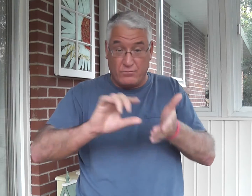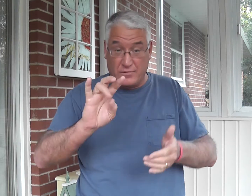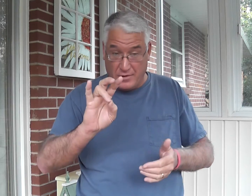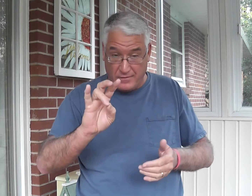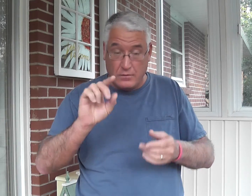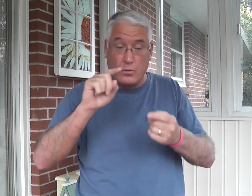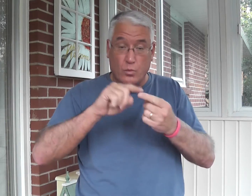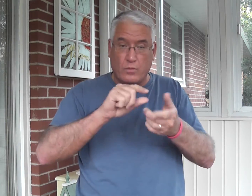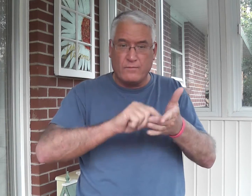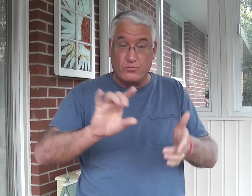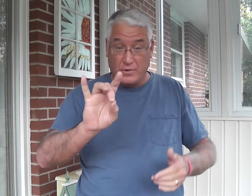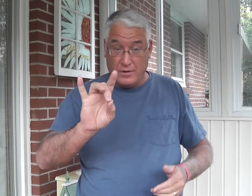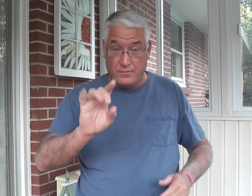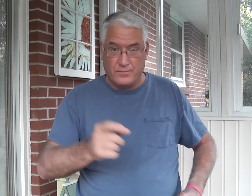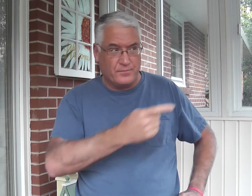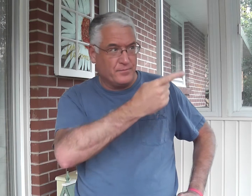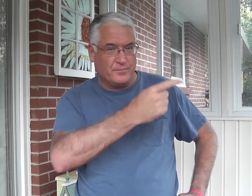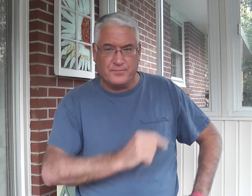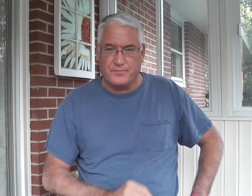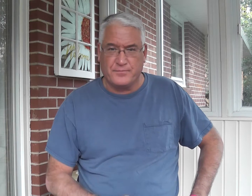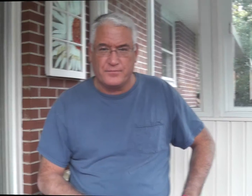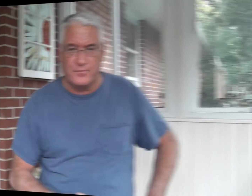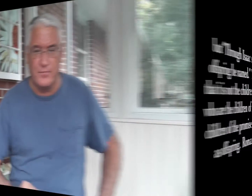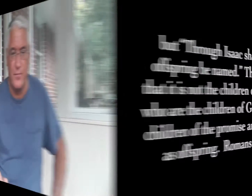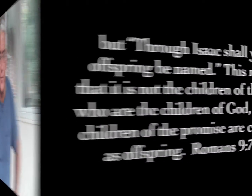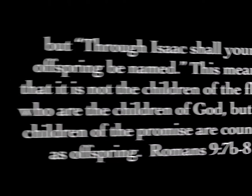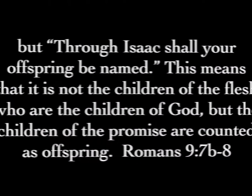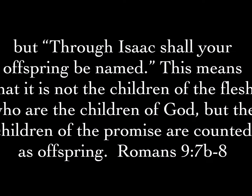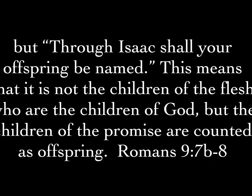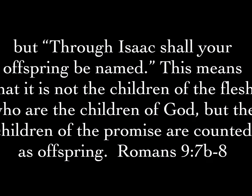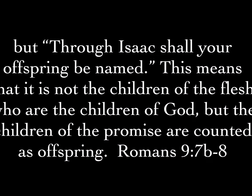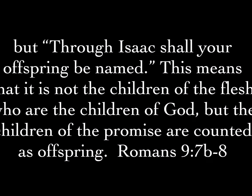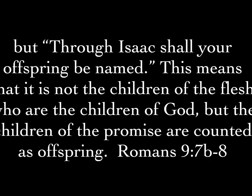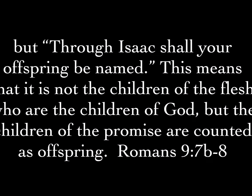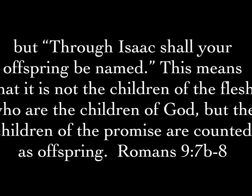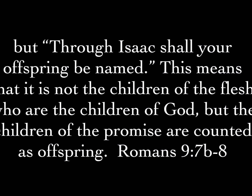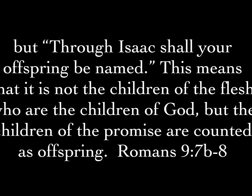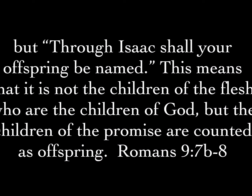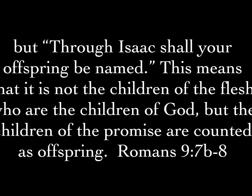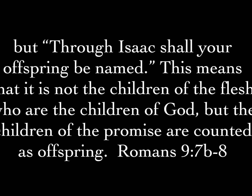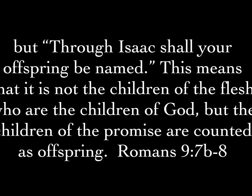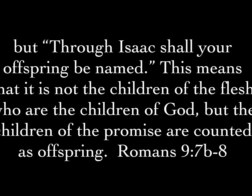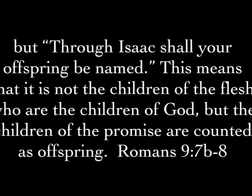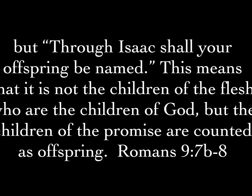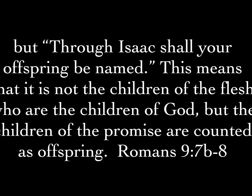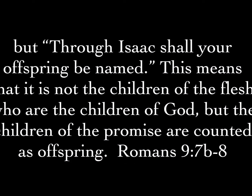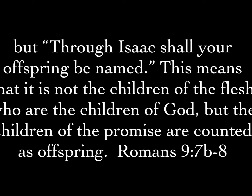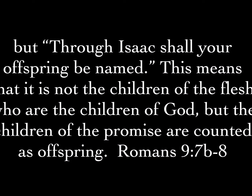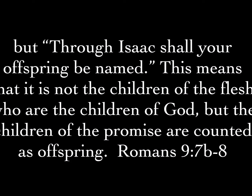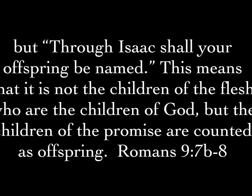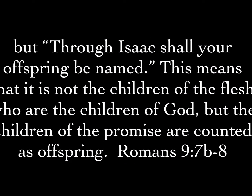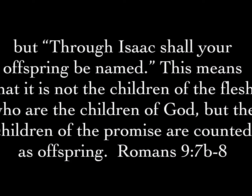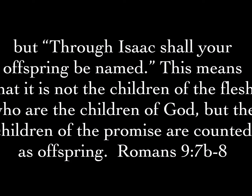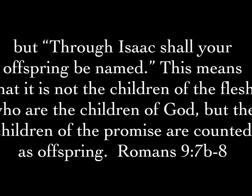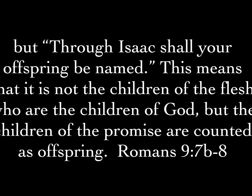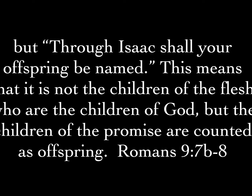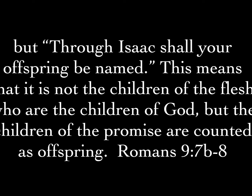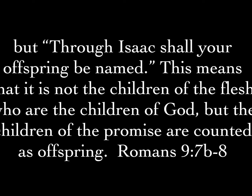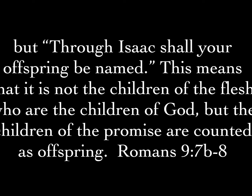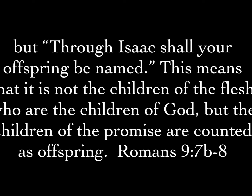7b-8. Let's look. But through Isaac shall your offspring be named. This means that